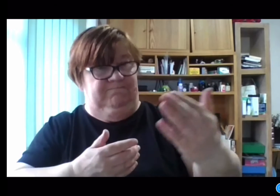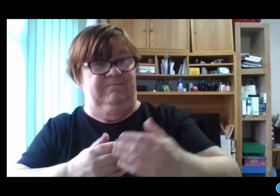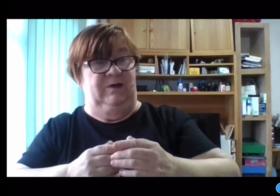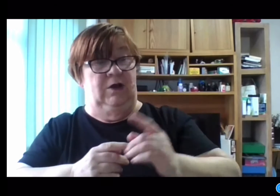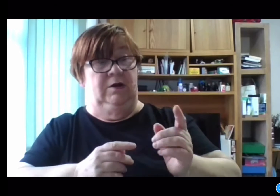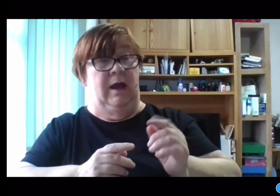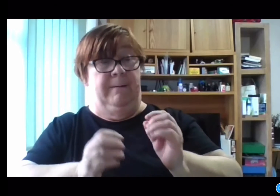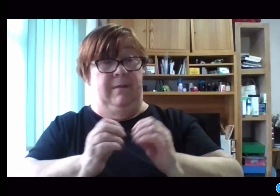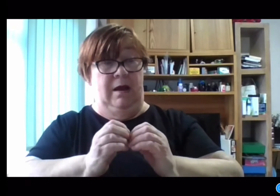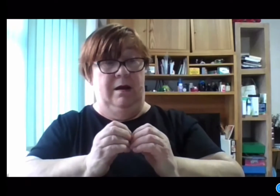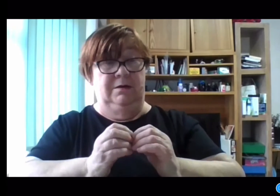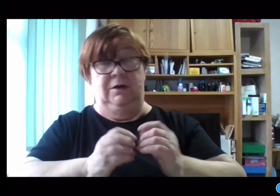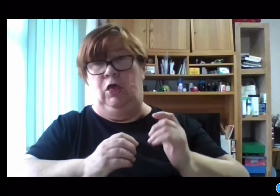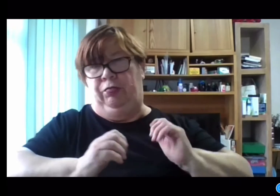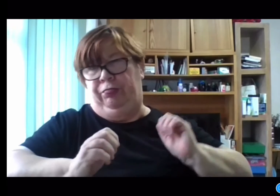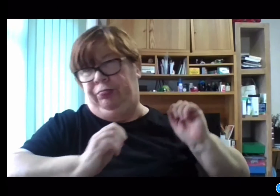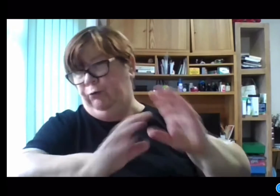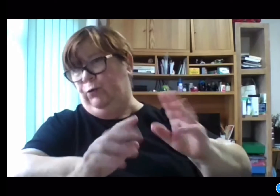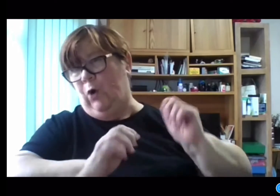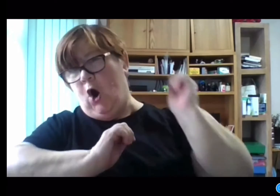So Jesus said to get up, come here, Bartimaeus.